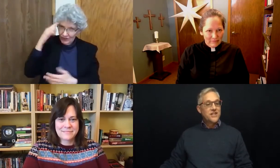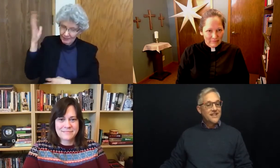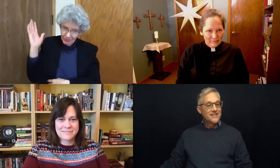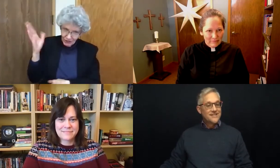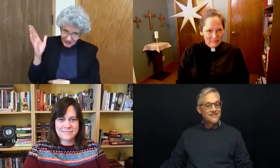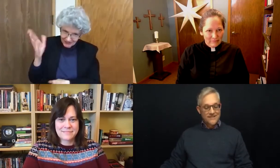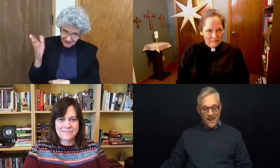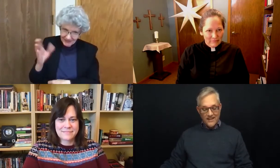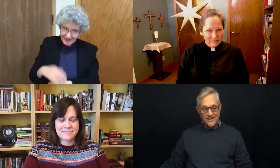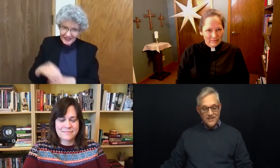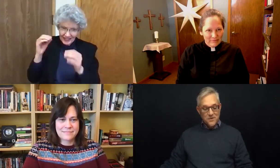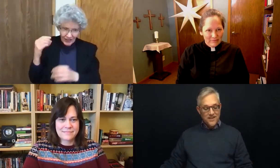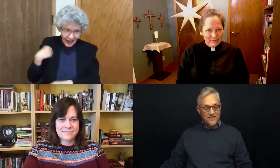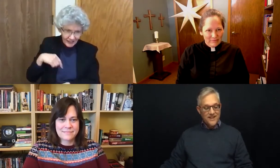and teaching with us today.